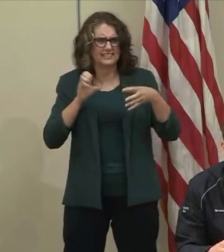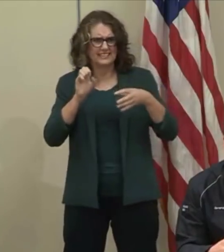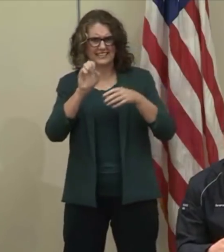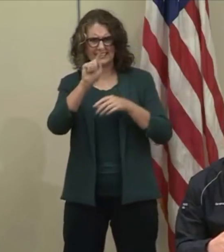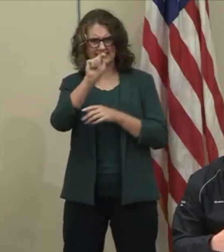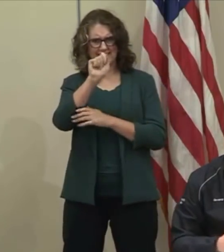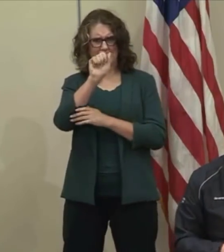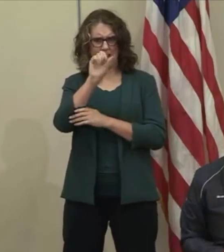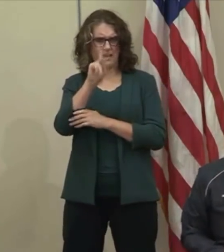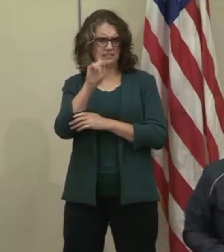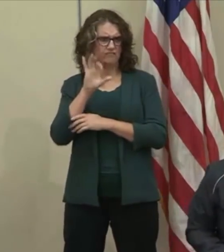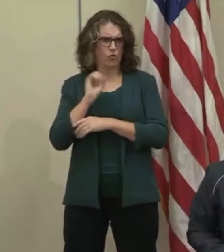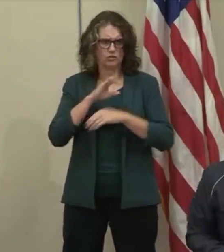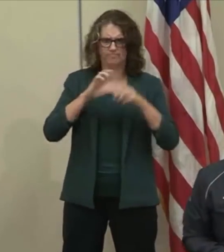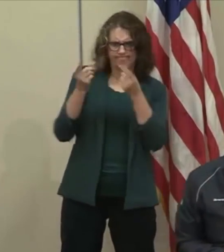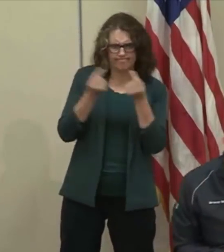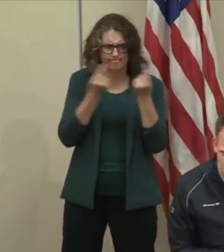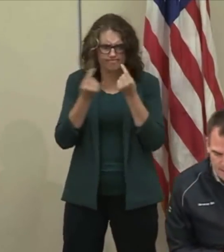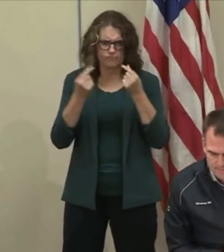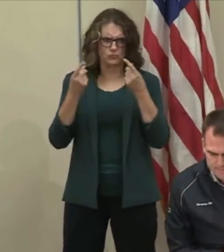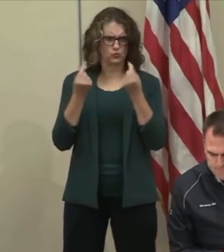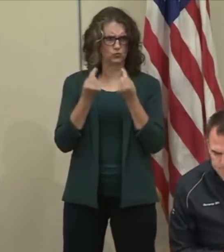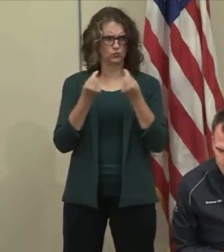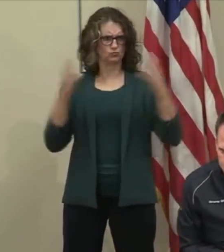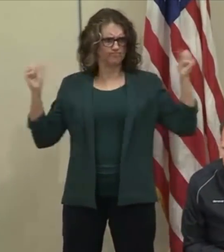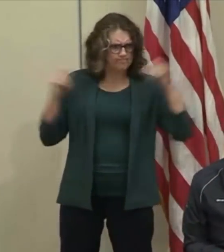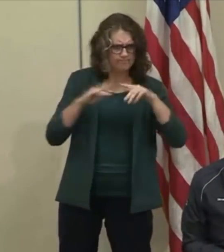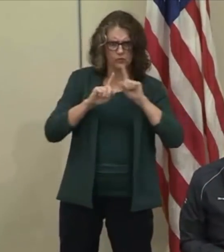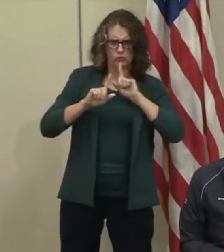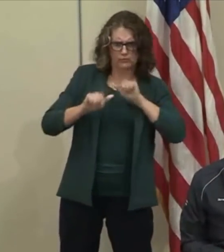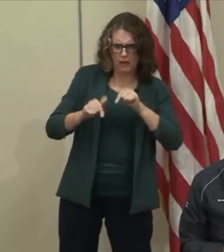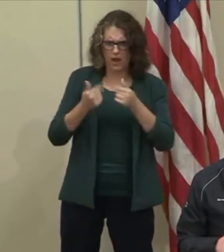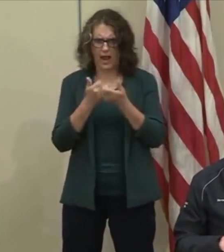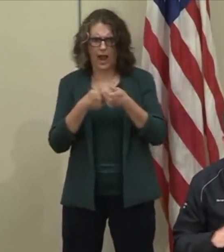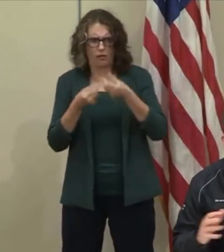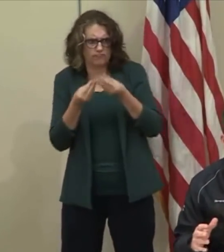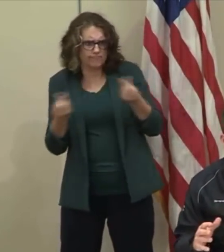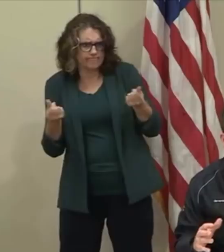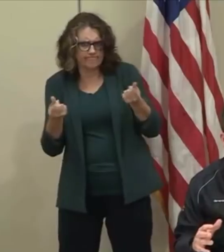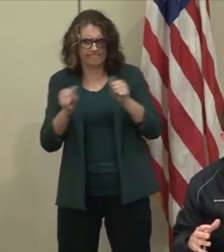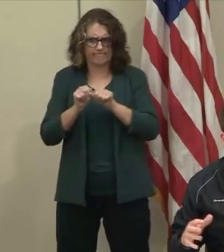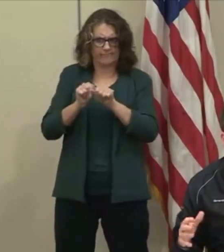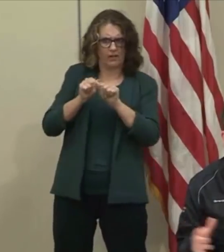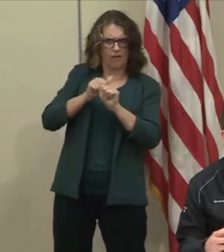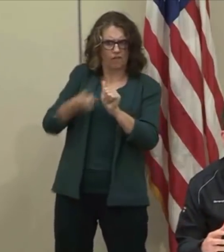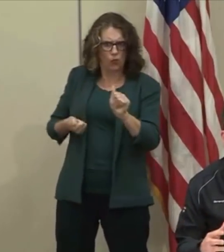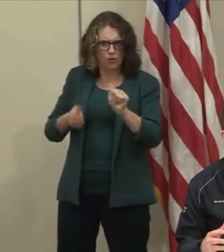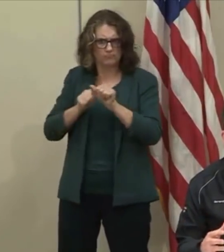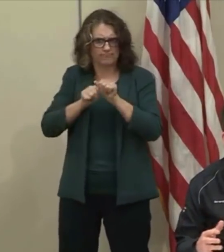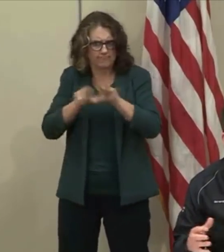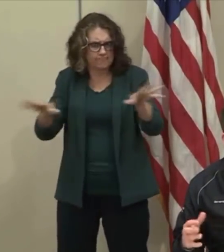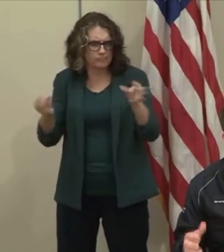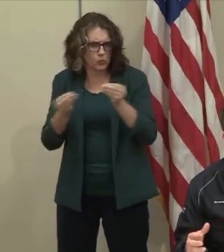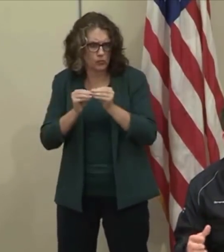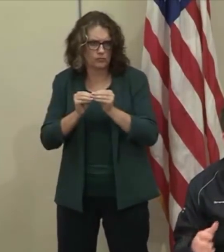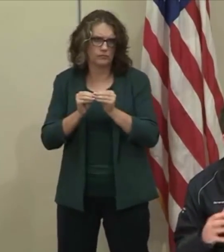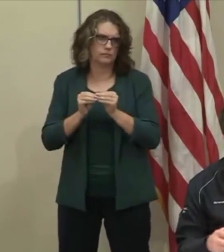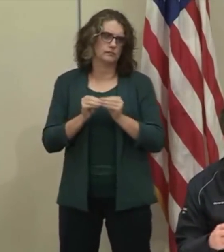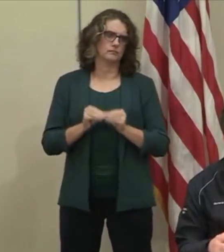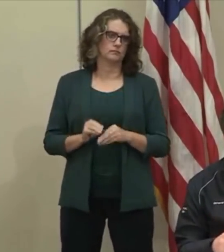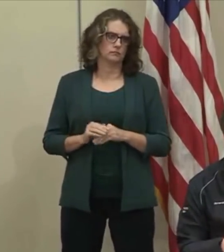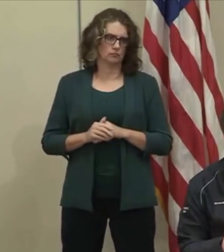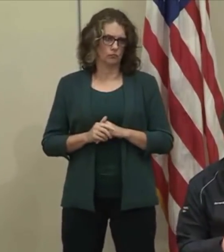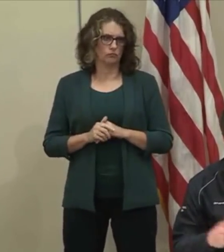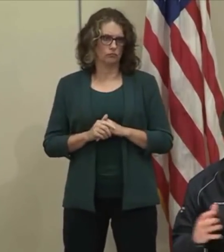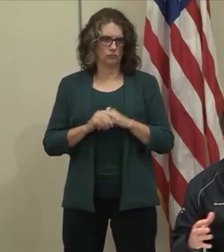response to COVID-19. We've created a dashboard with data points that we're gathering on a